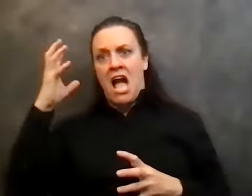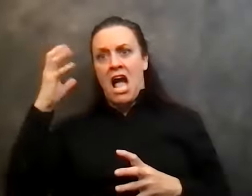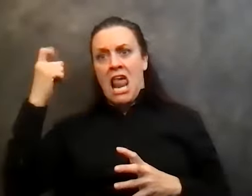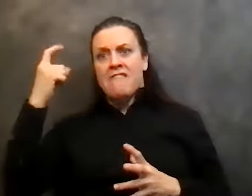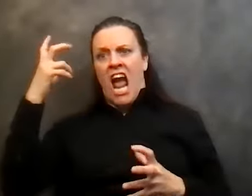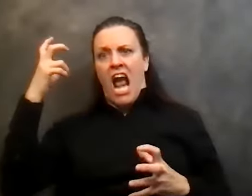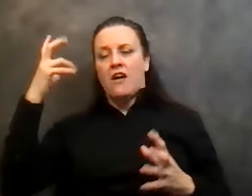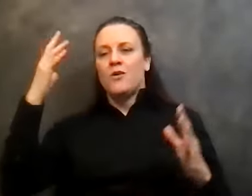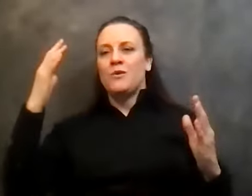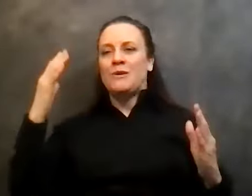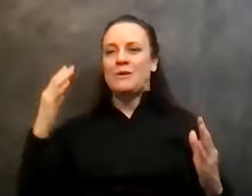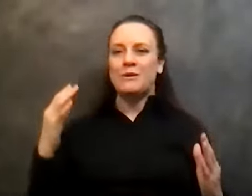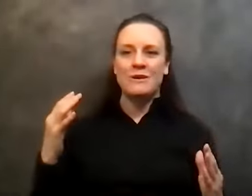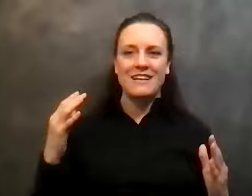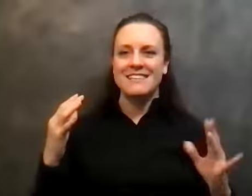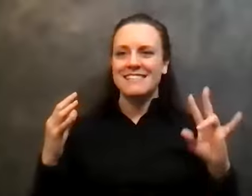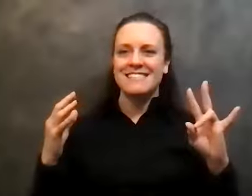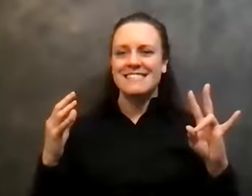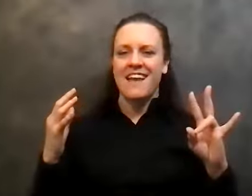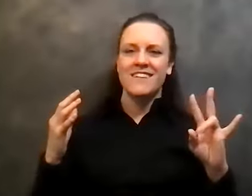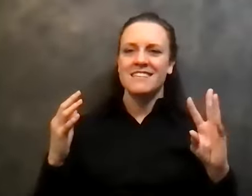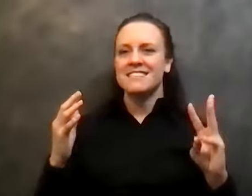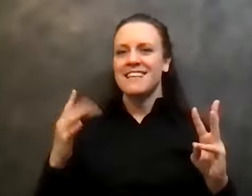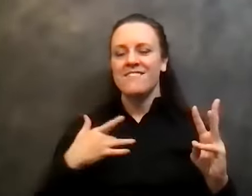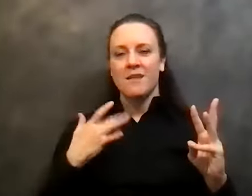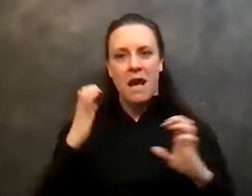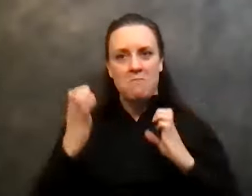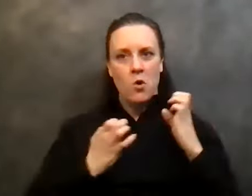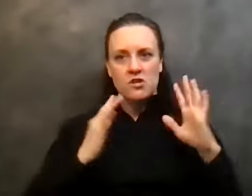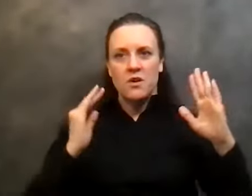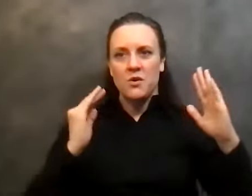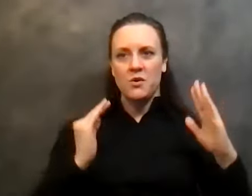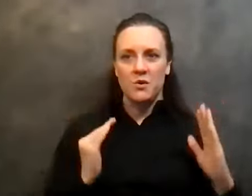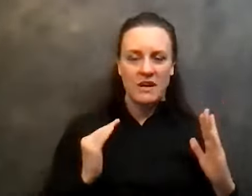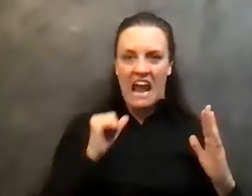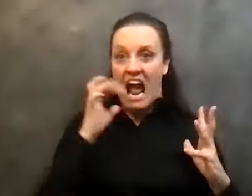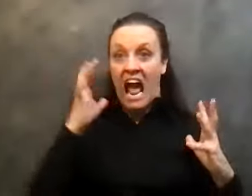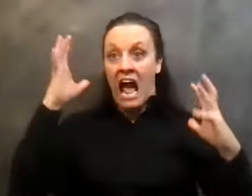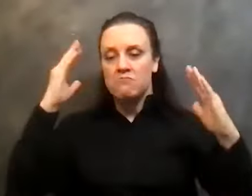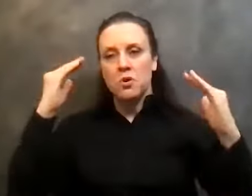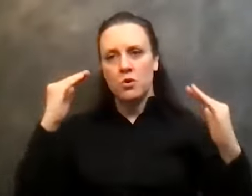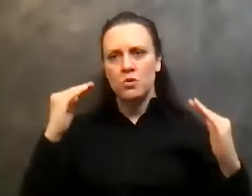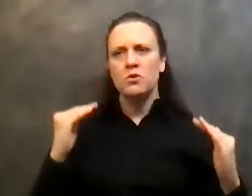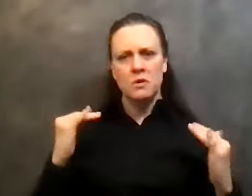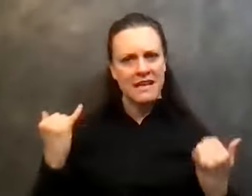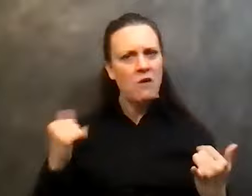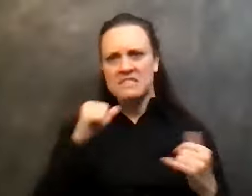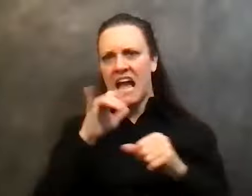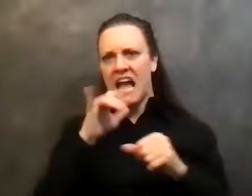to like seven and six. My, my, my emotions, you know, I wasn't freaking out as much. I wasn't as pissed off.